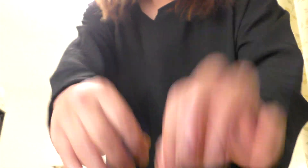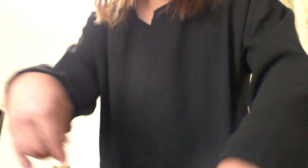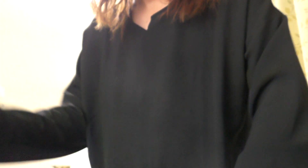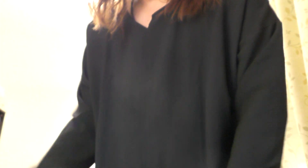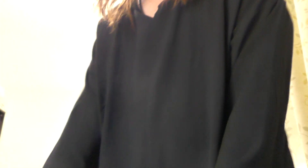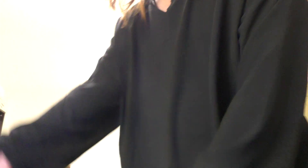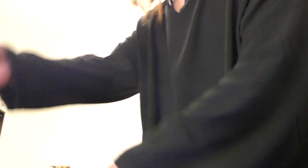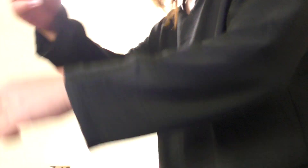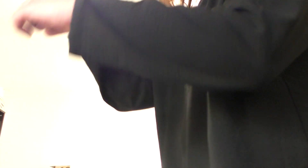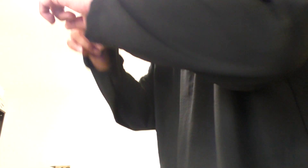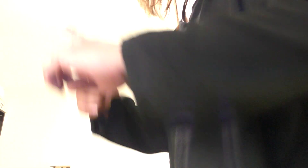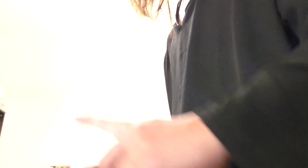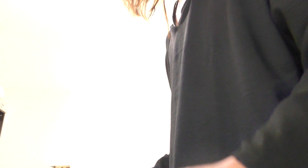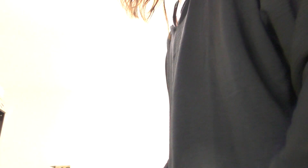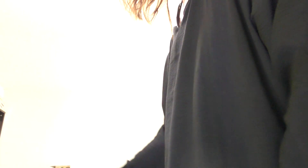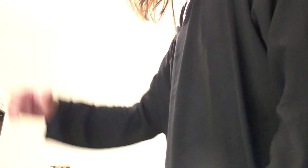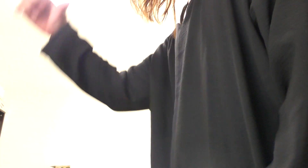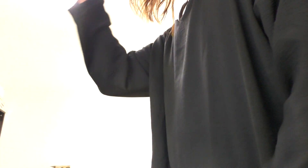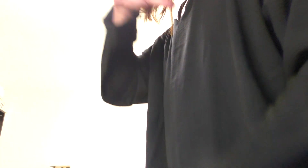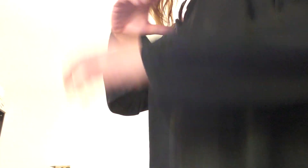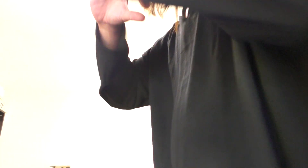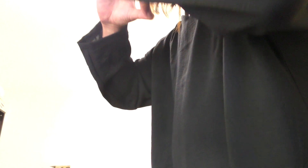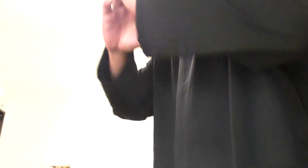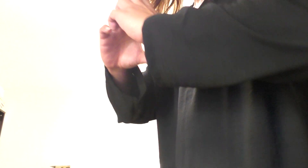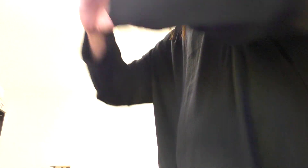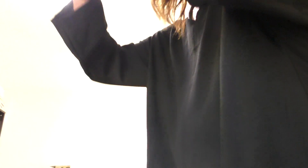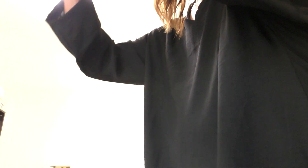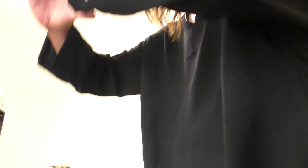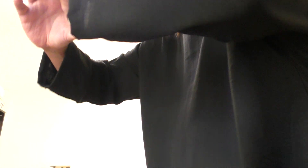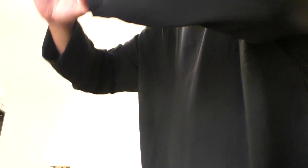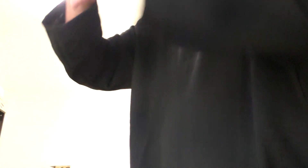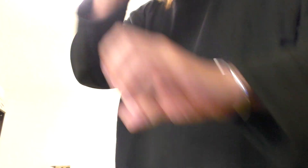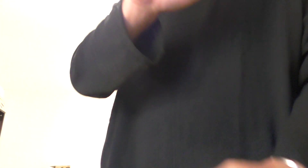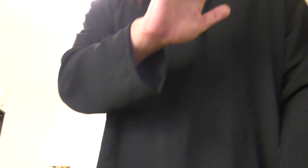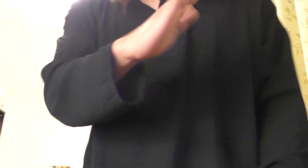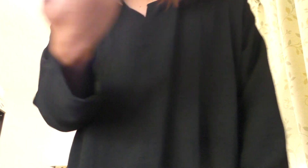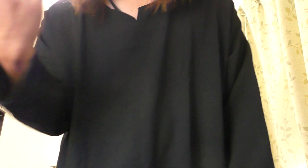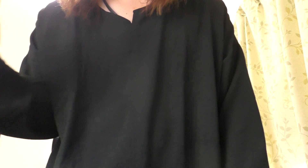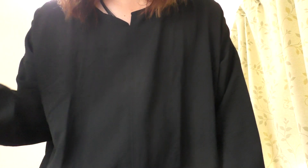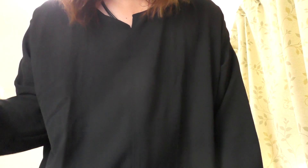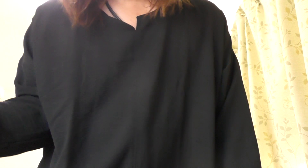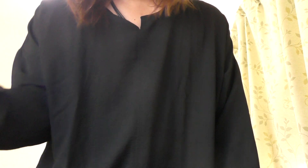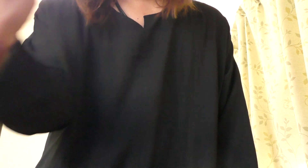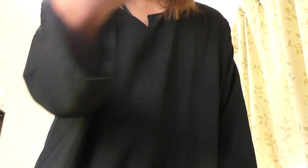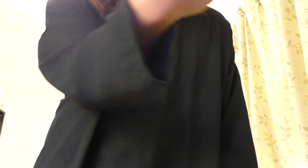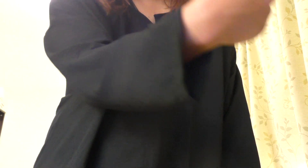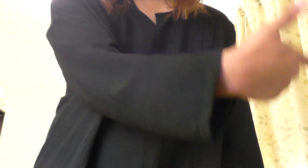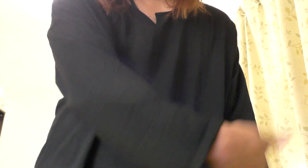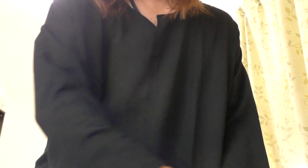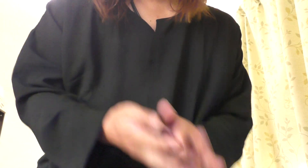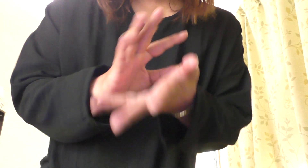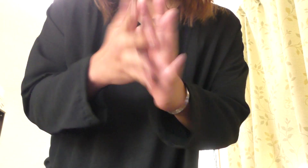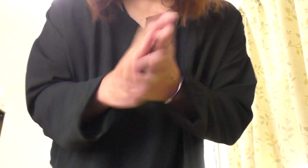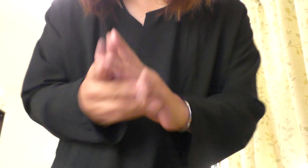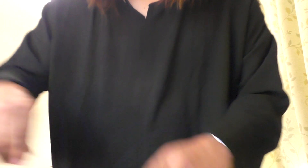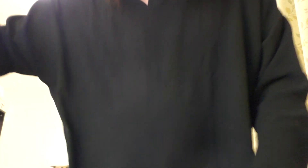Last Christmas I gave you my heart The very next day you gave it